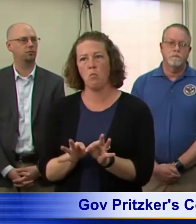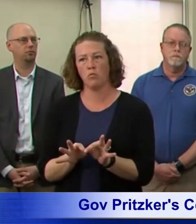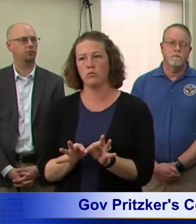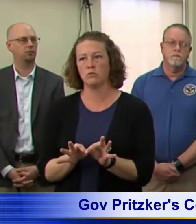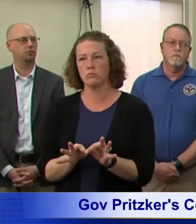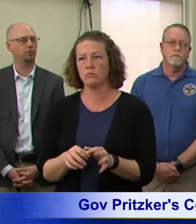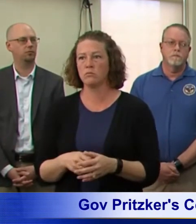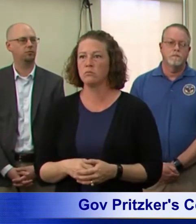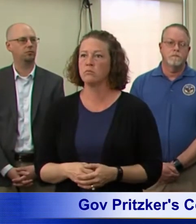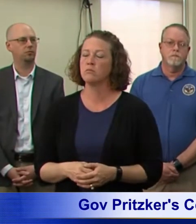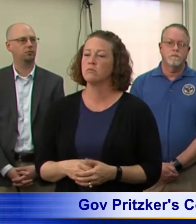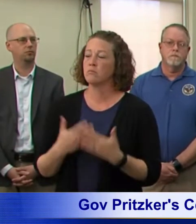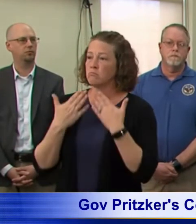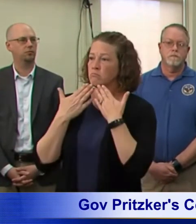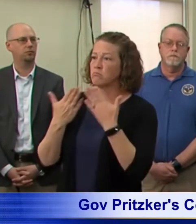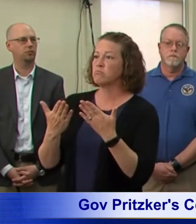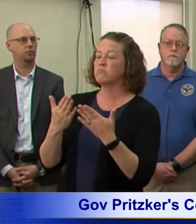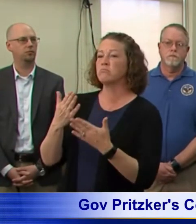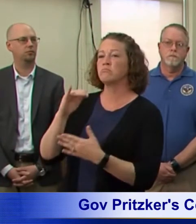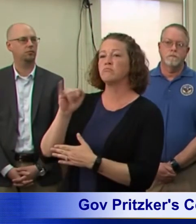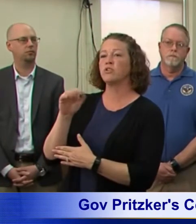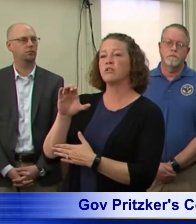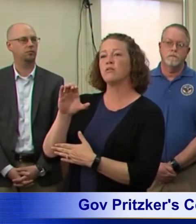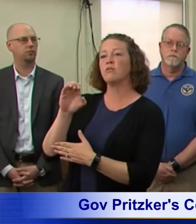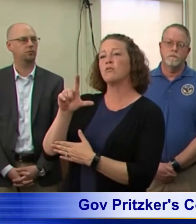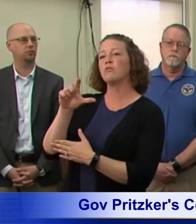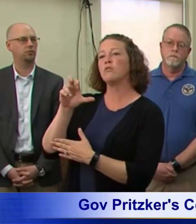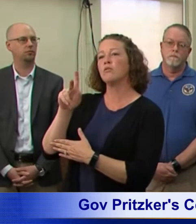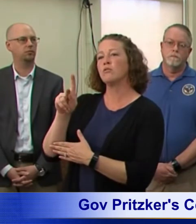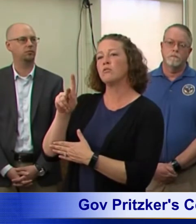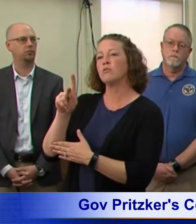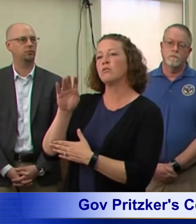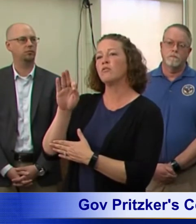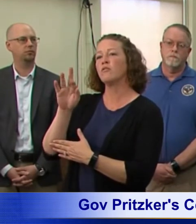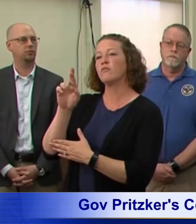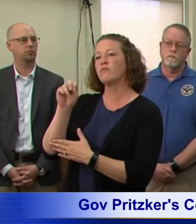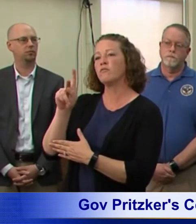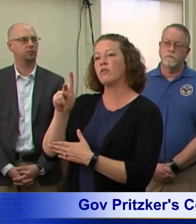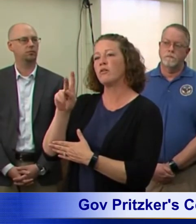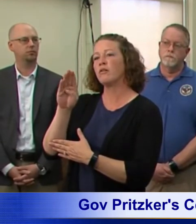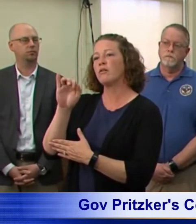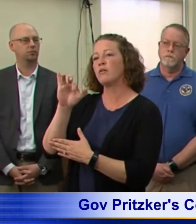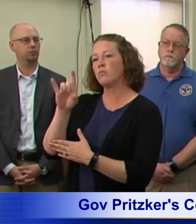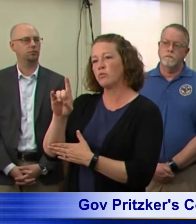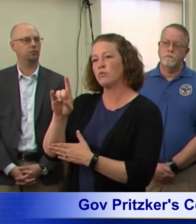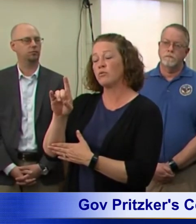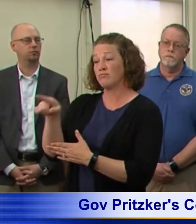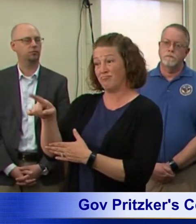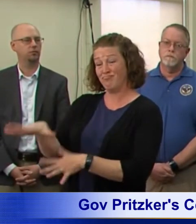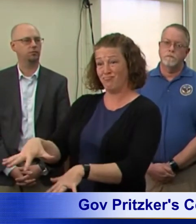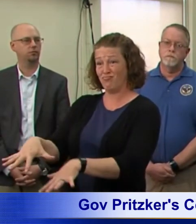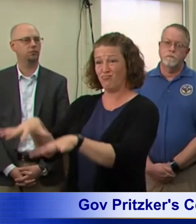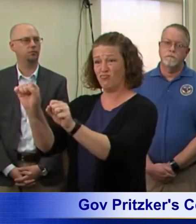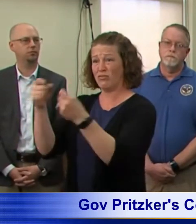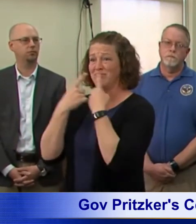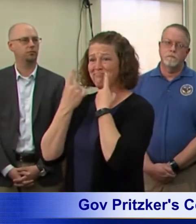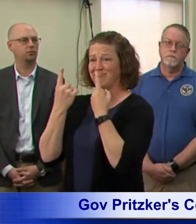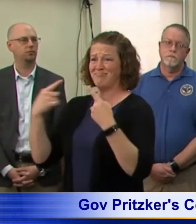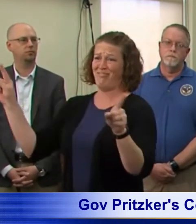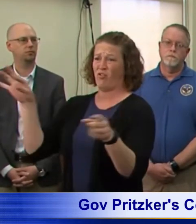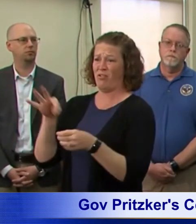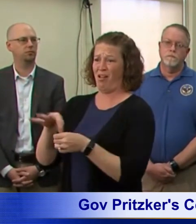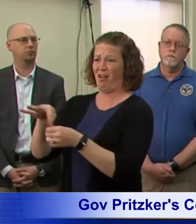want to thank Jackson County Clerk Frank Byrd and his staff for successfully holding an election yesterday. I know the circumstances were uniquely